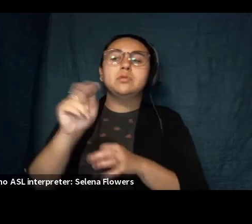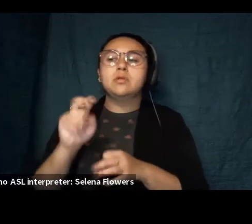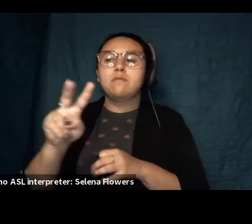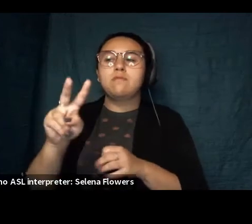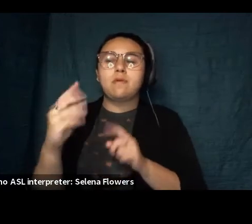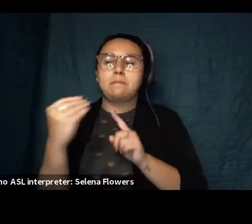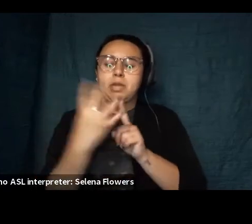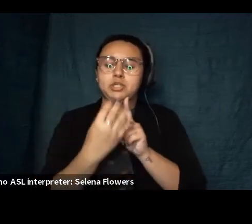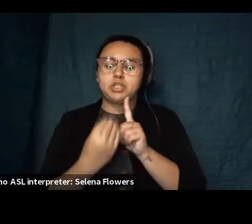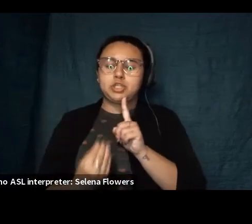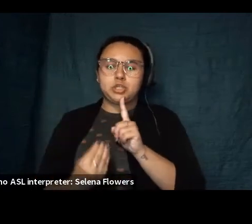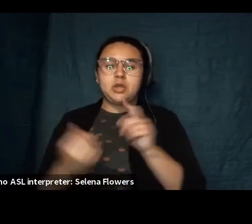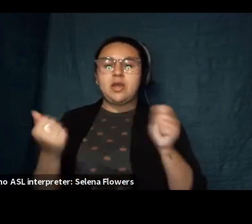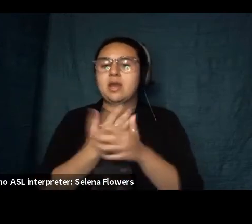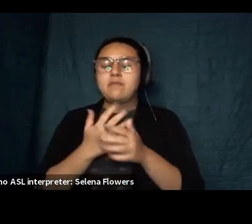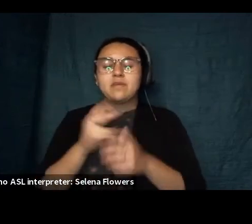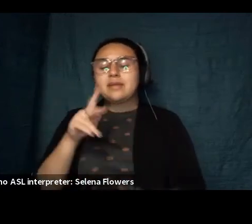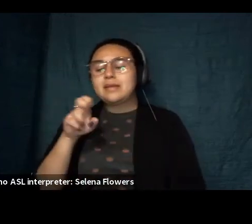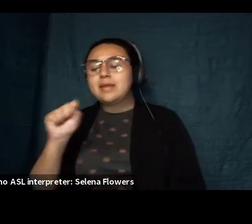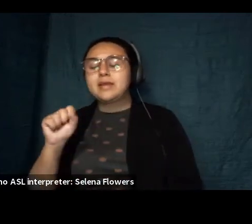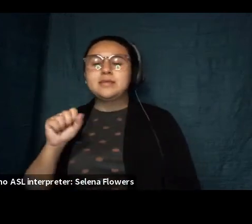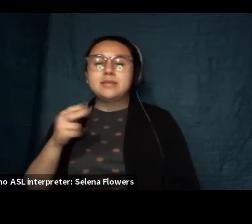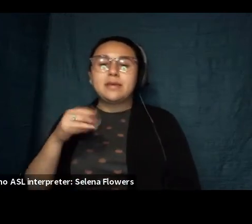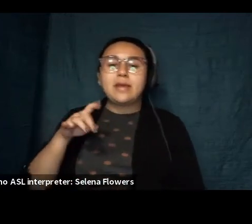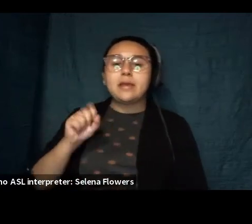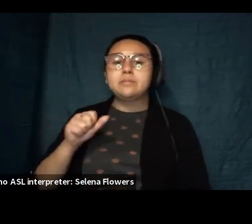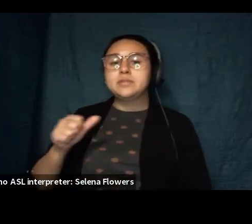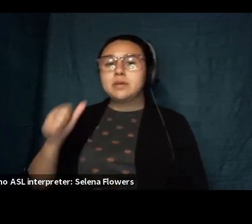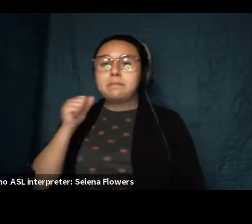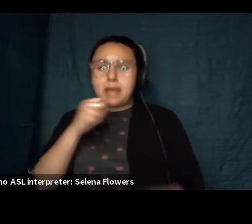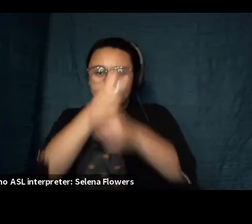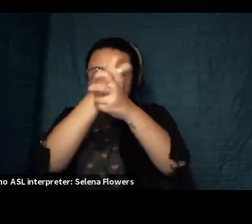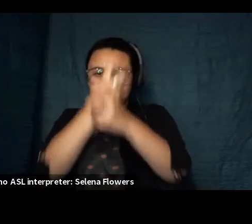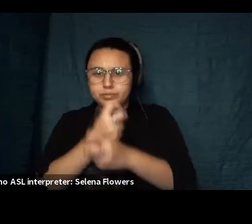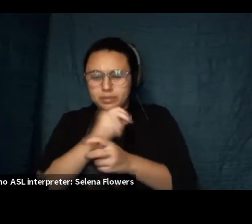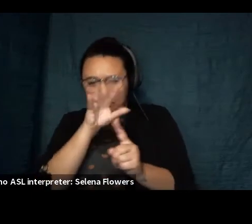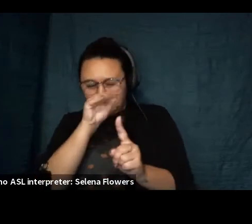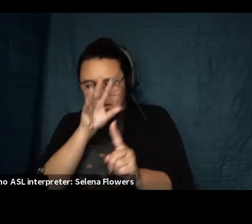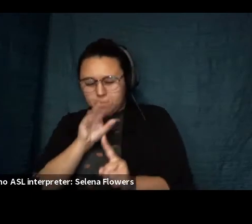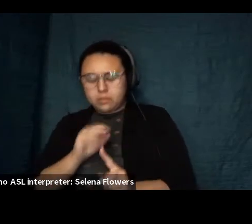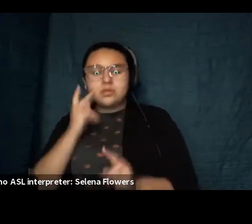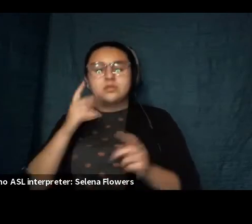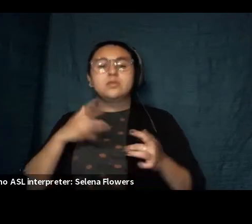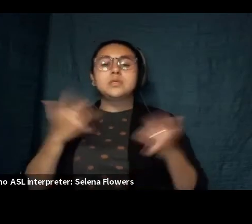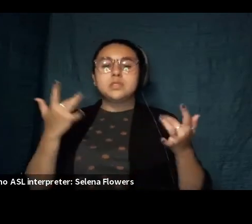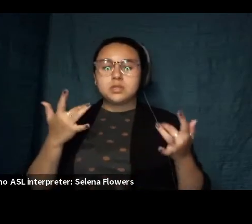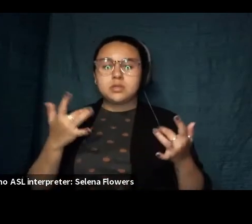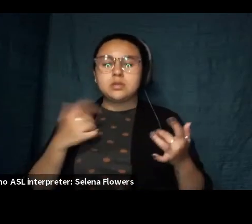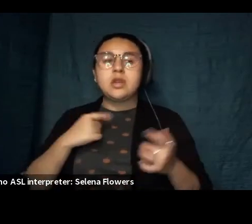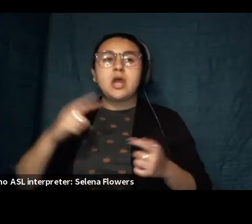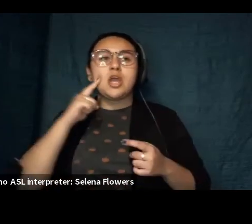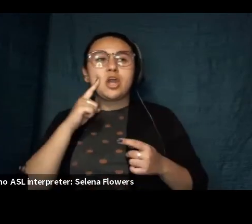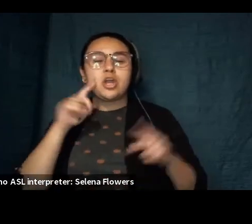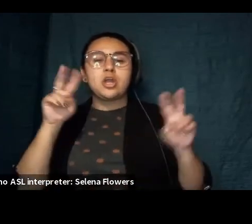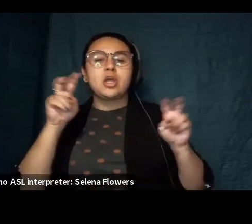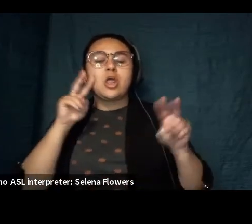at once my knees and hips and back to see what's what and i heard survey the damage tell